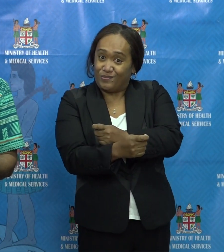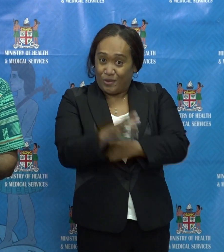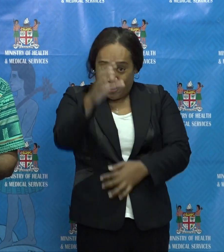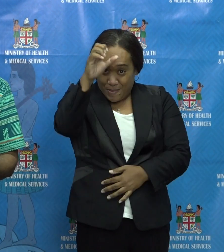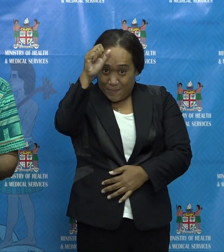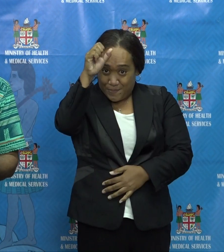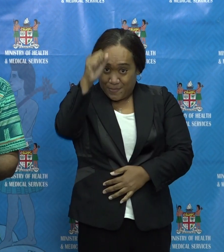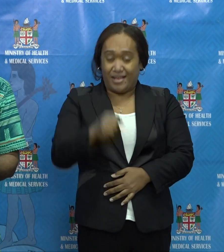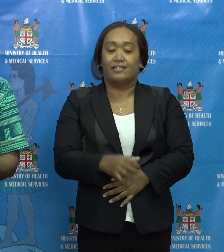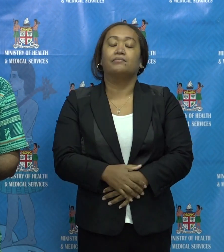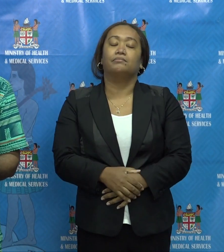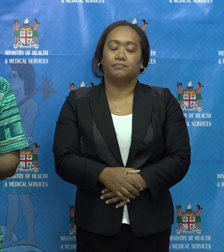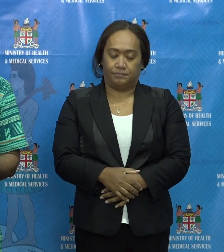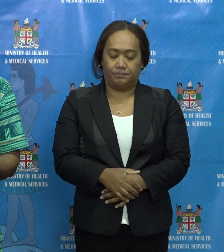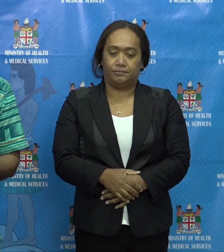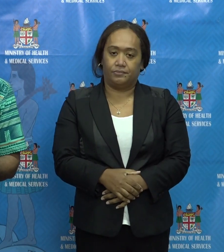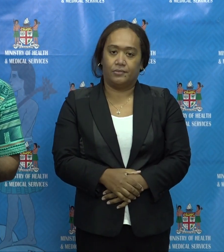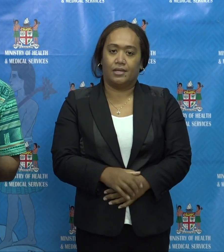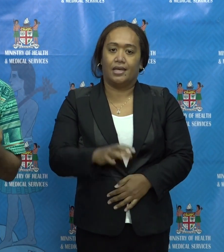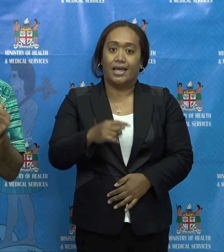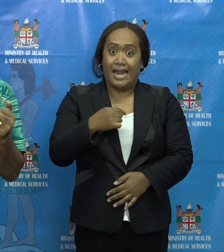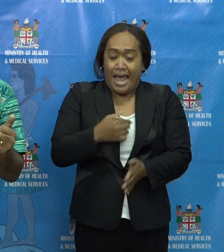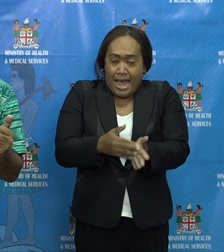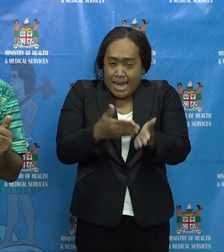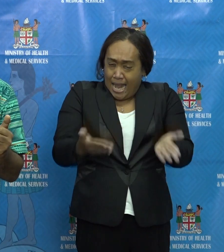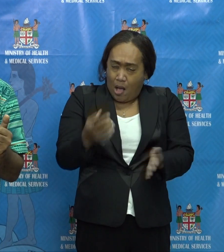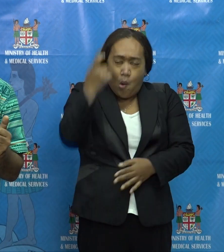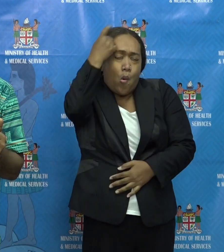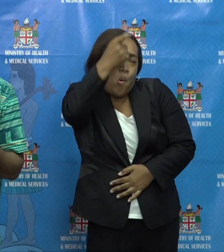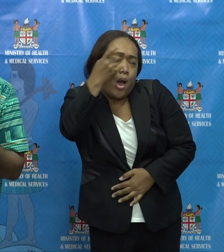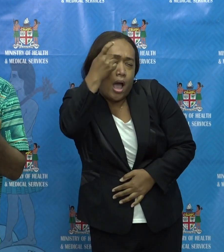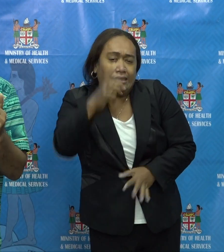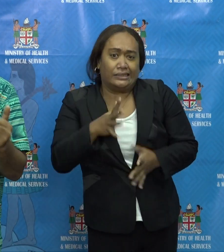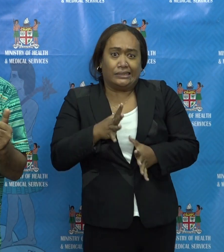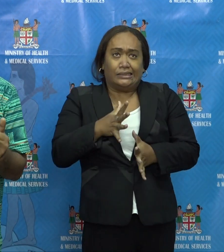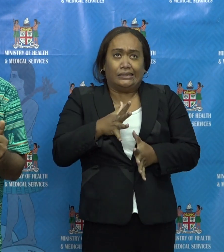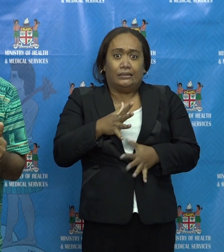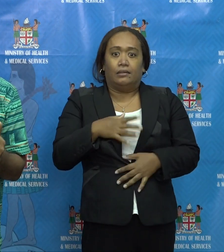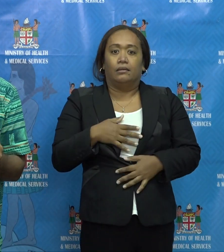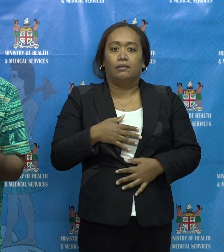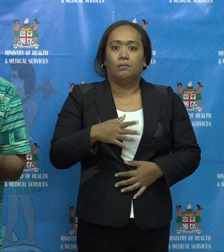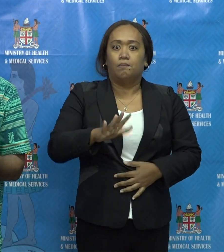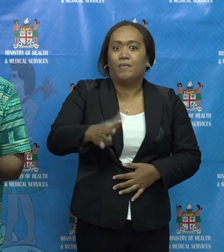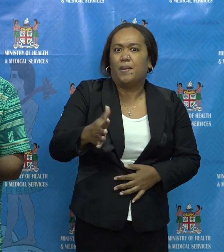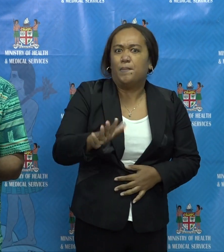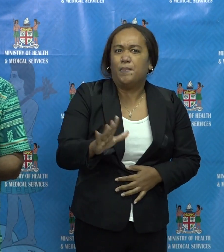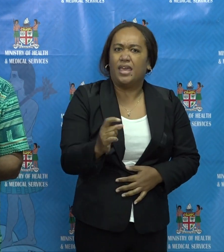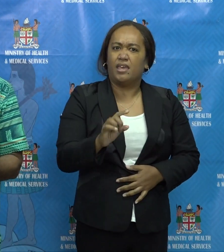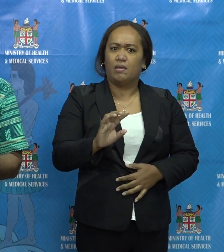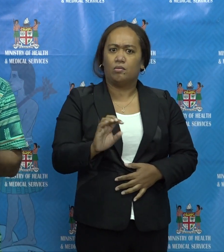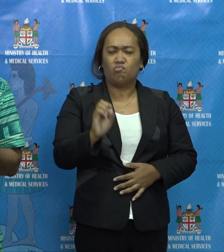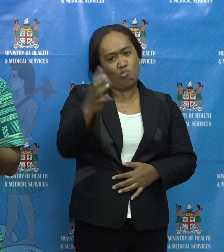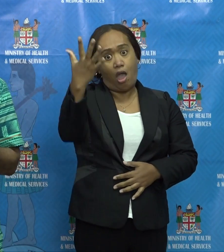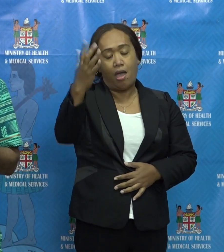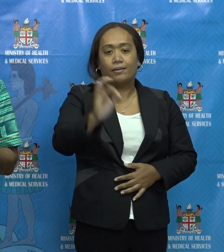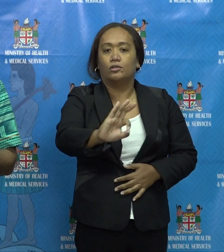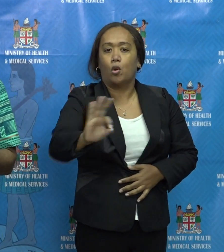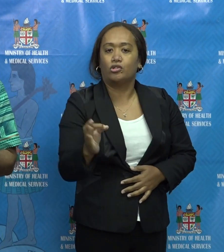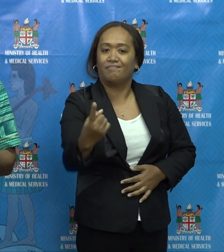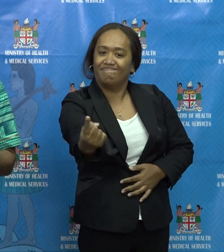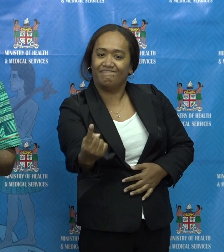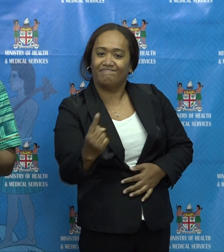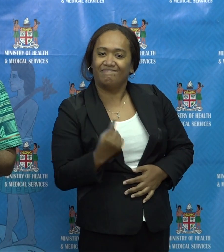Our biggest fear right now is that someone with symptoms has not reported to the screening clinic or called